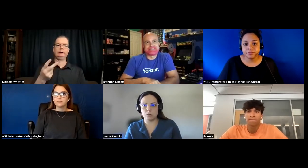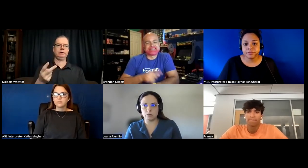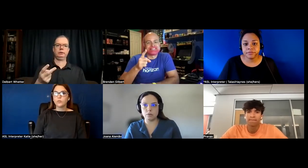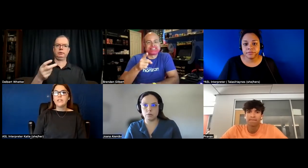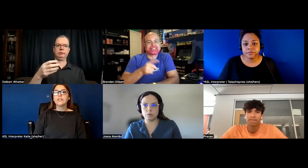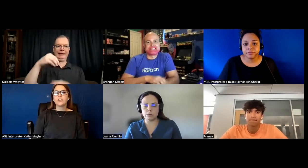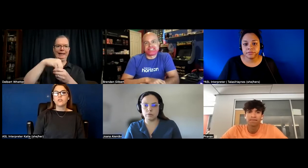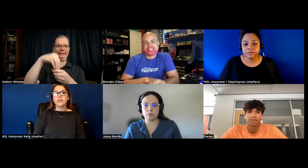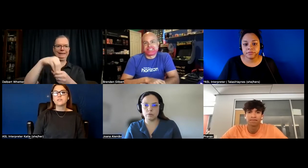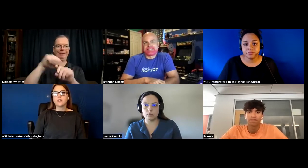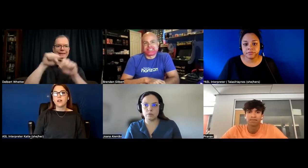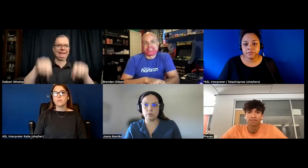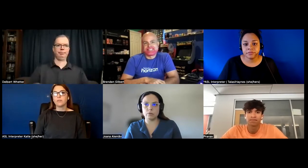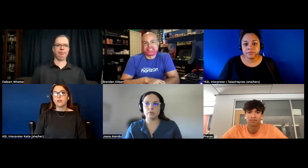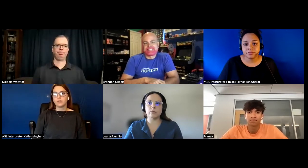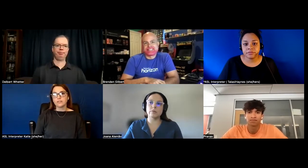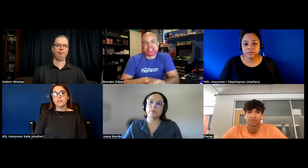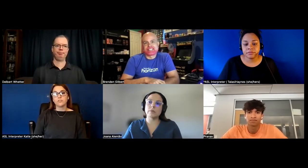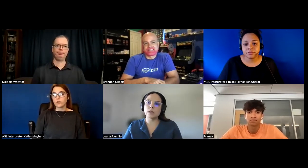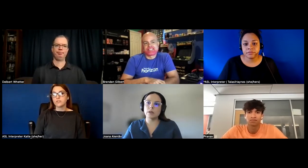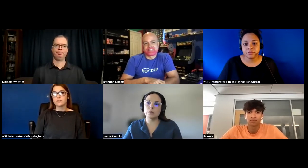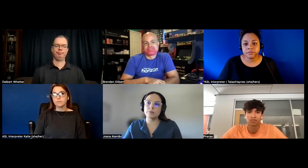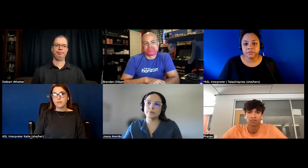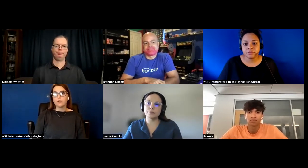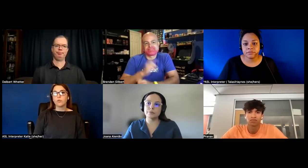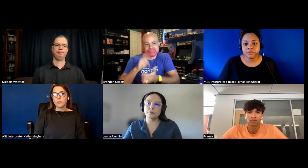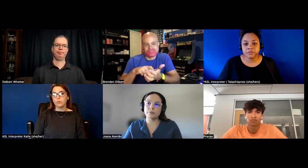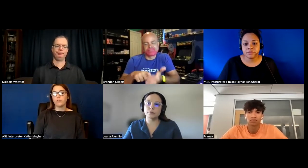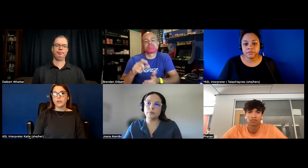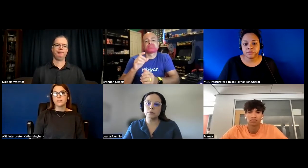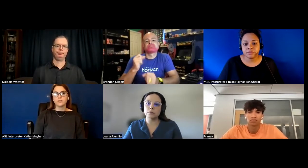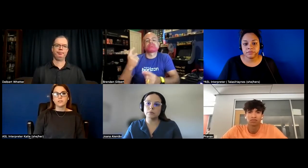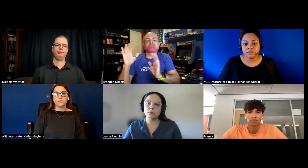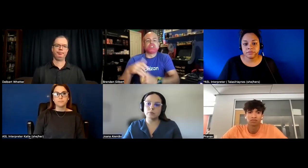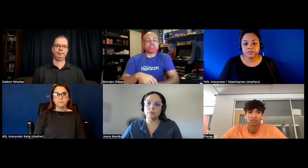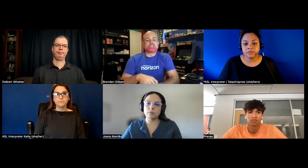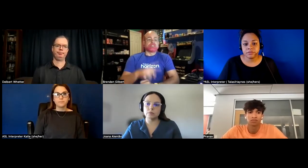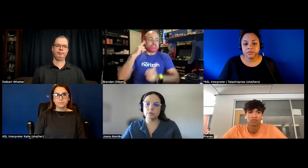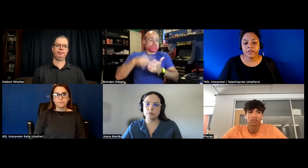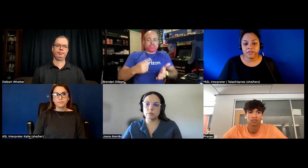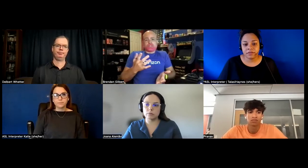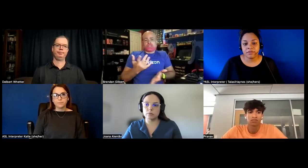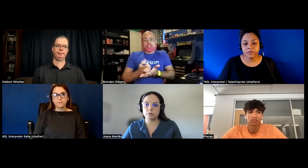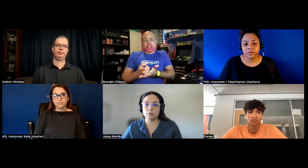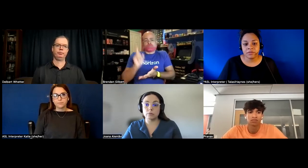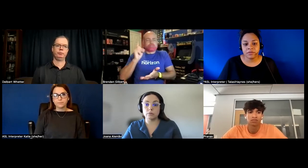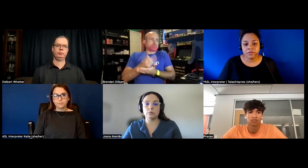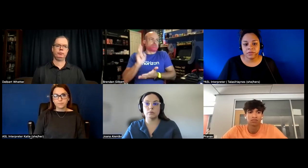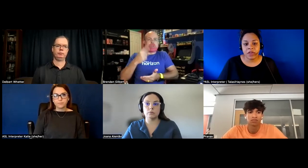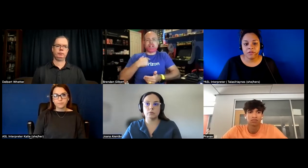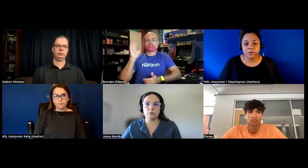we need to increase um listening to voices having more people with voice in the system yes yeah for